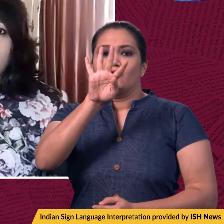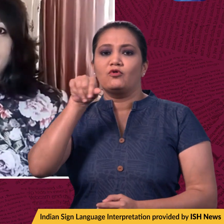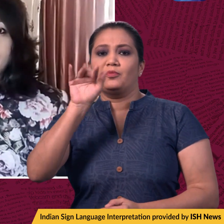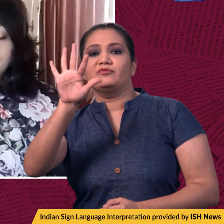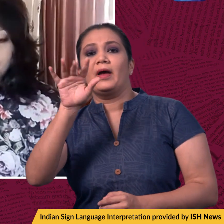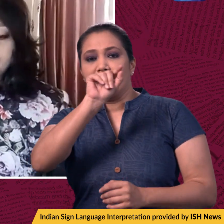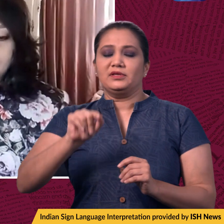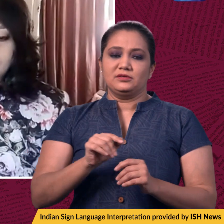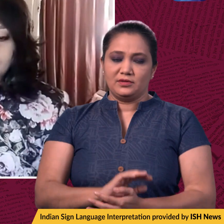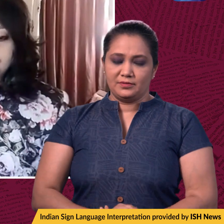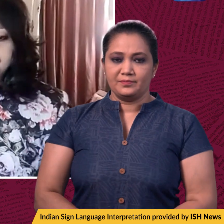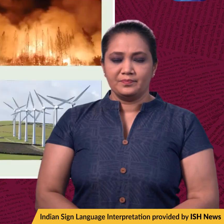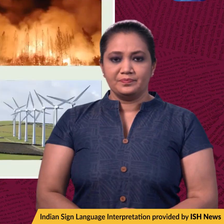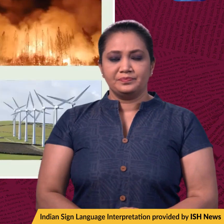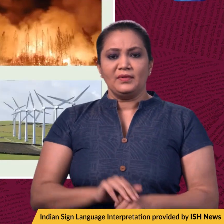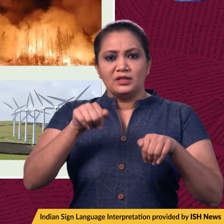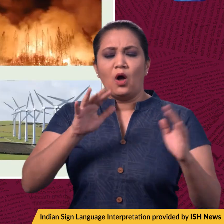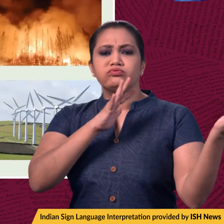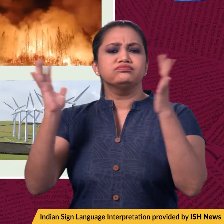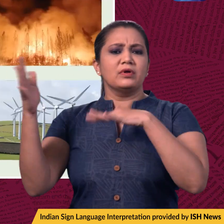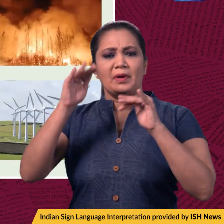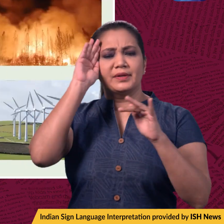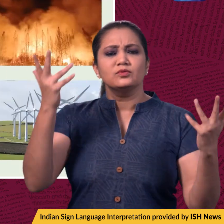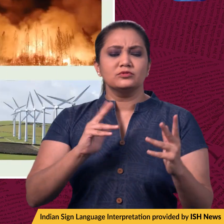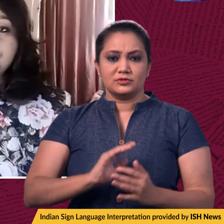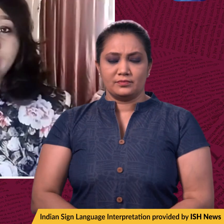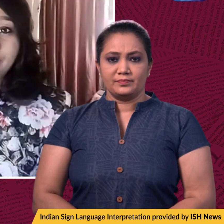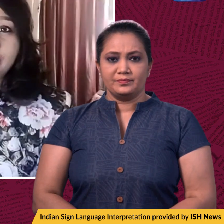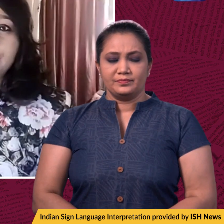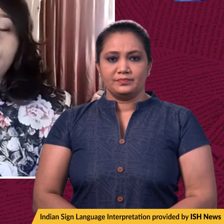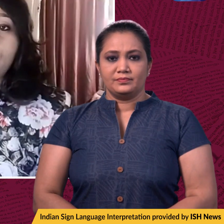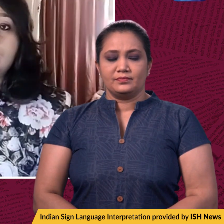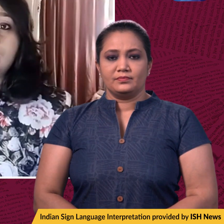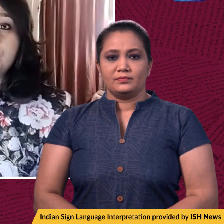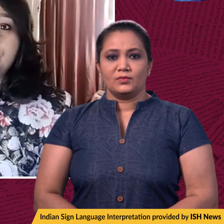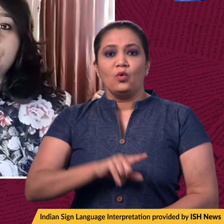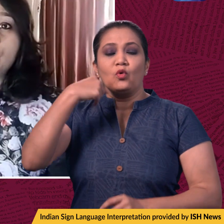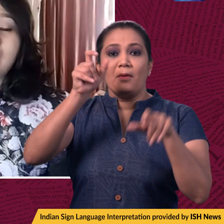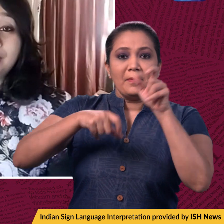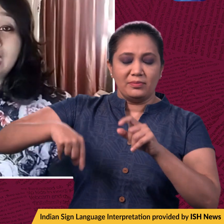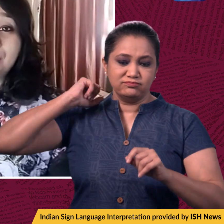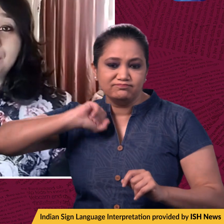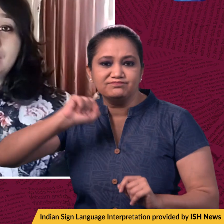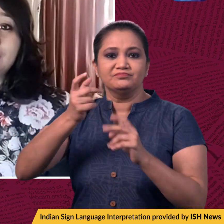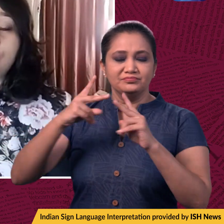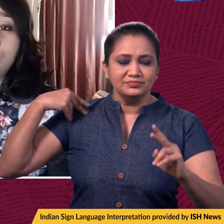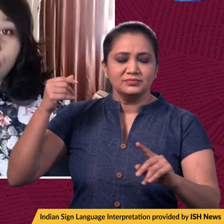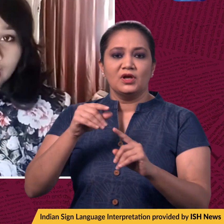.5%. On to environment news, victory for people who have been campaigning for mole